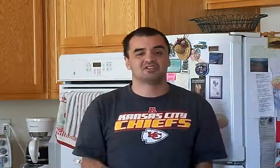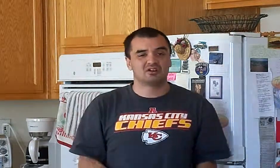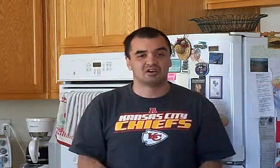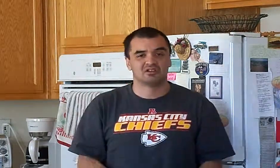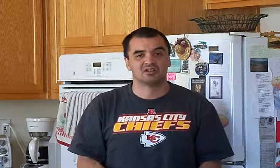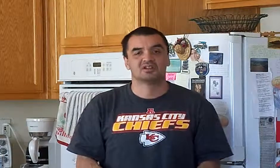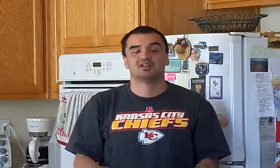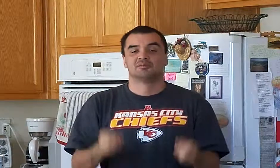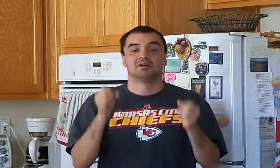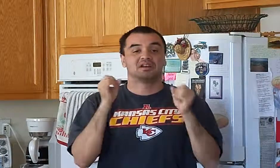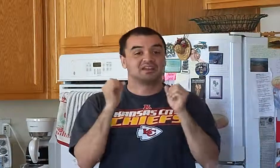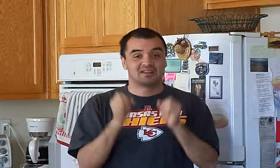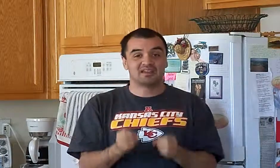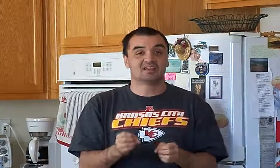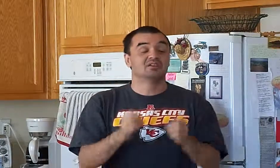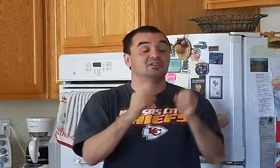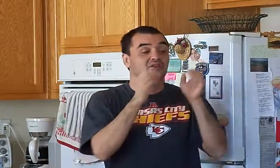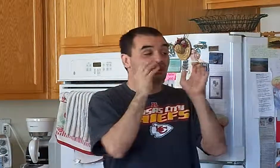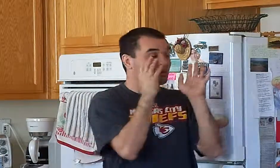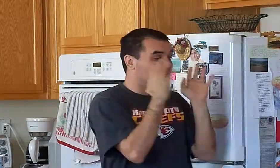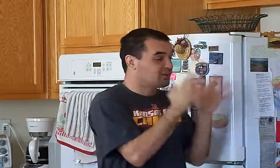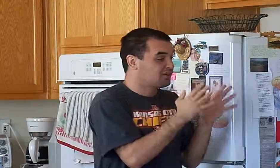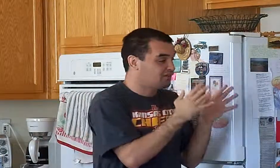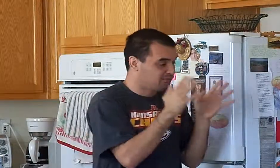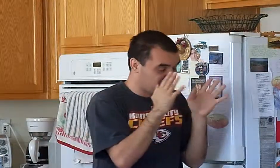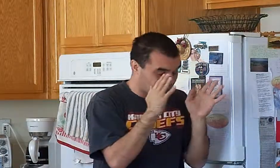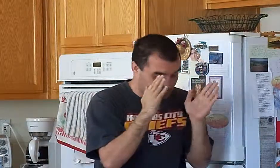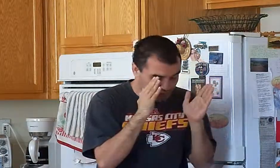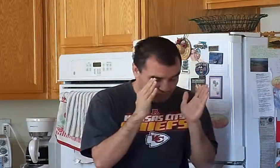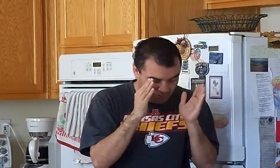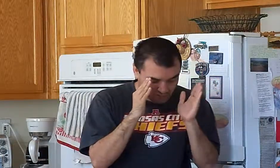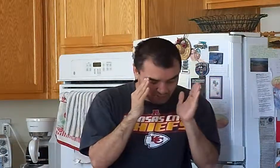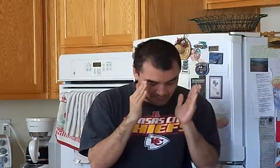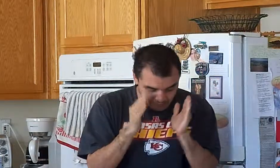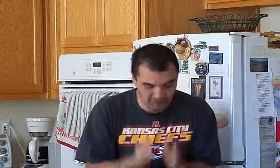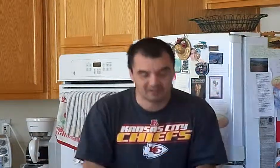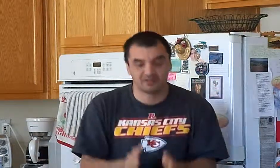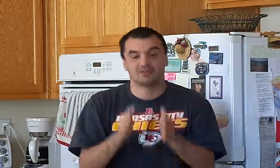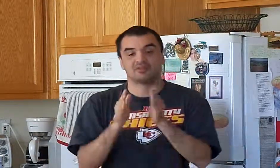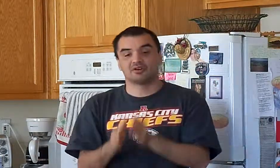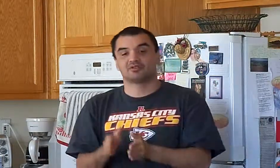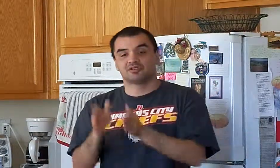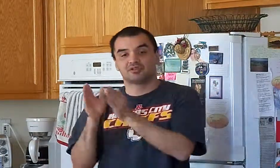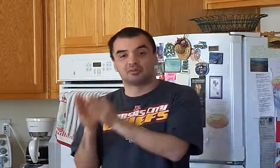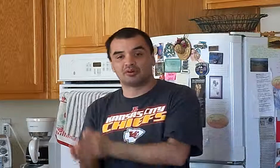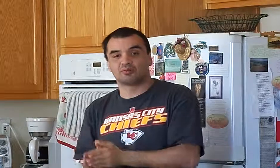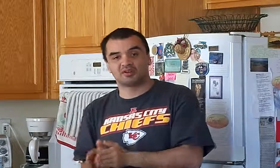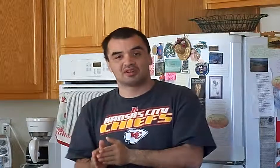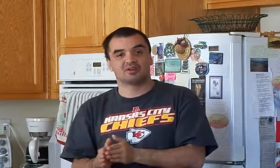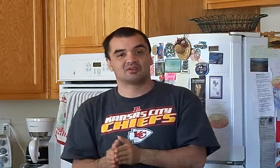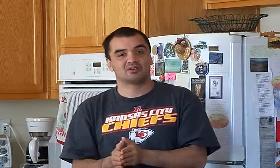at all. But again, you've got to look at it from the perspective of those that support one character